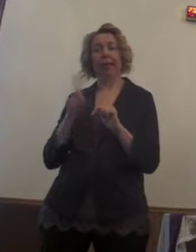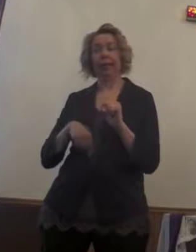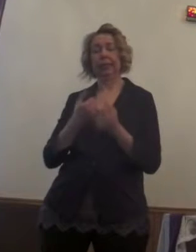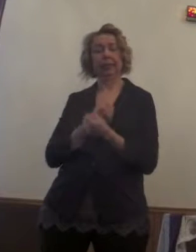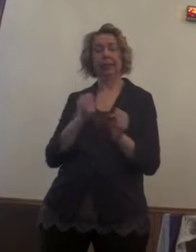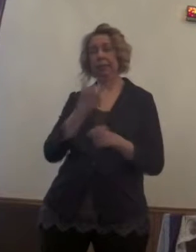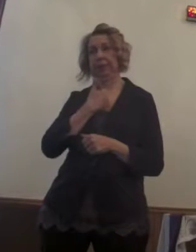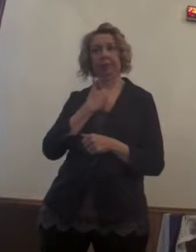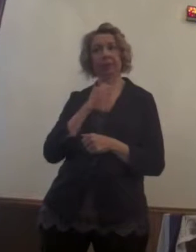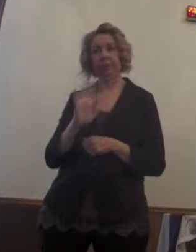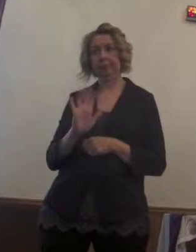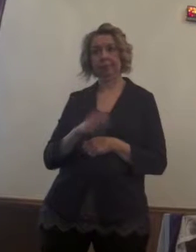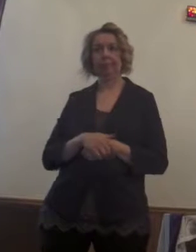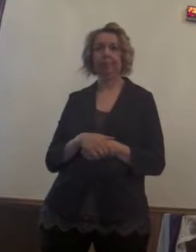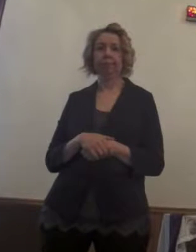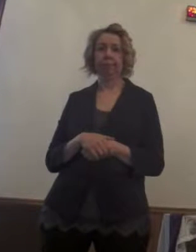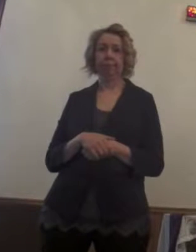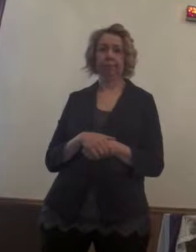Right?